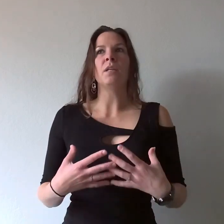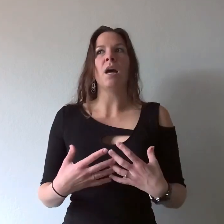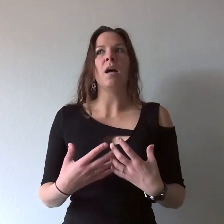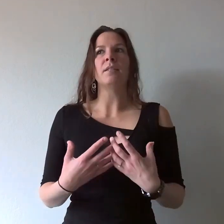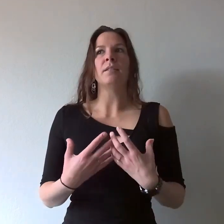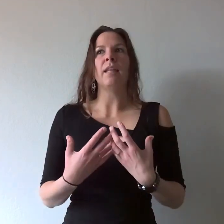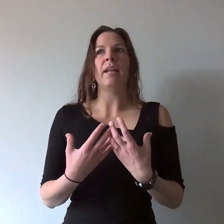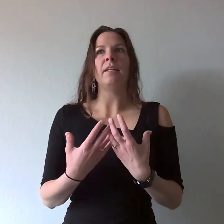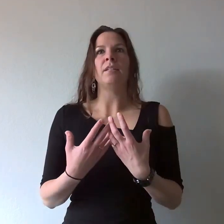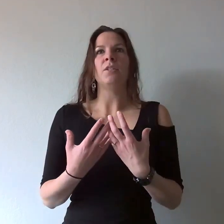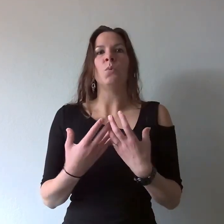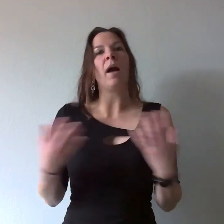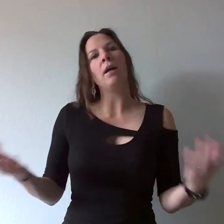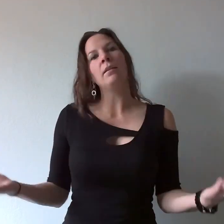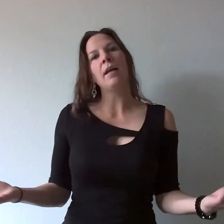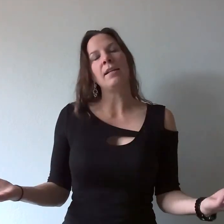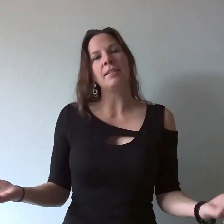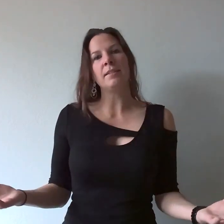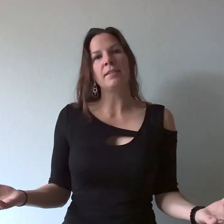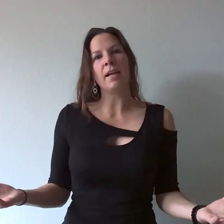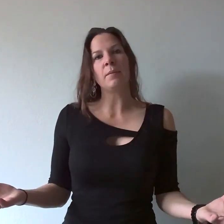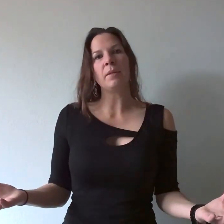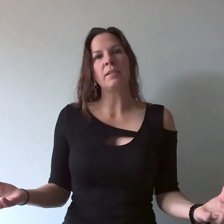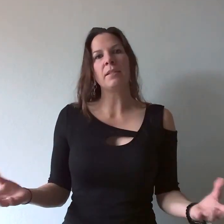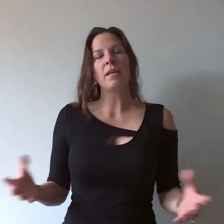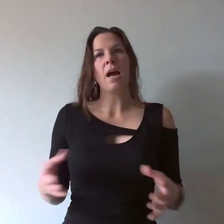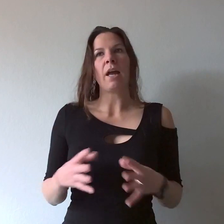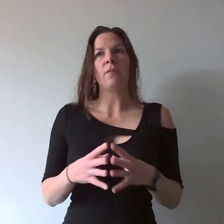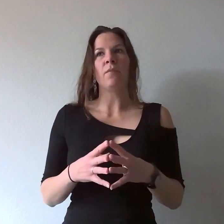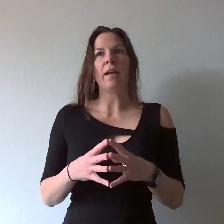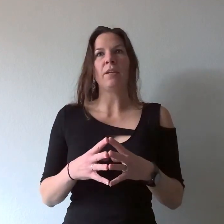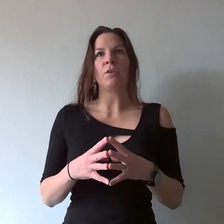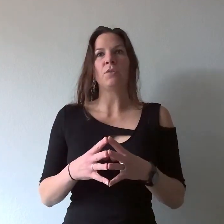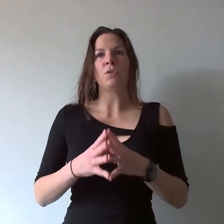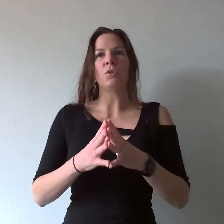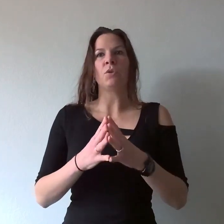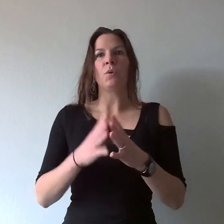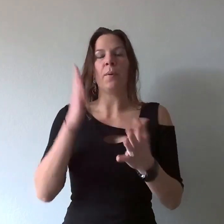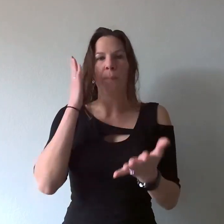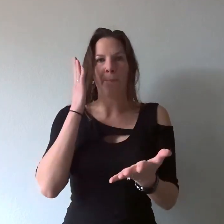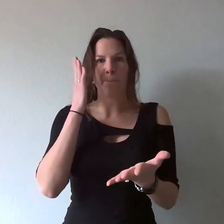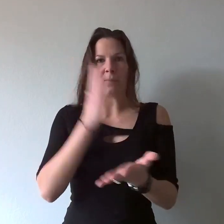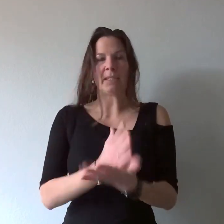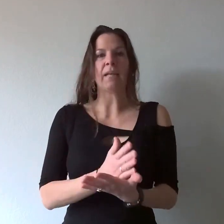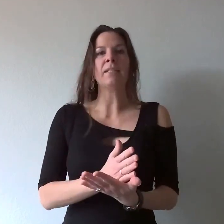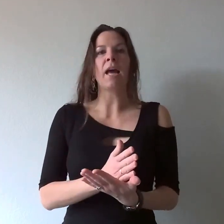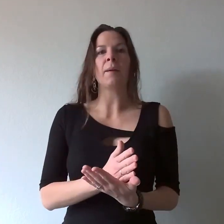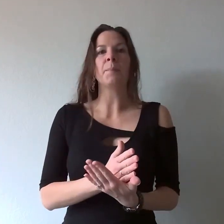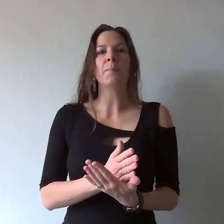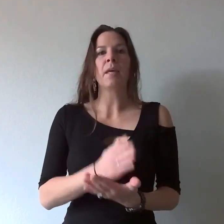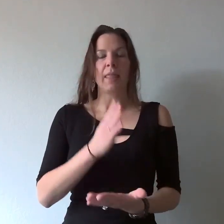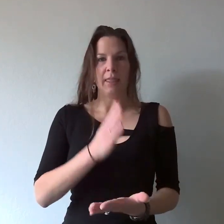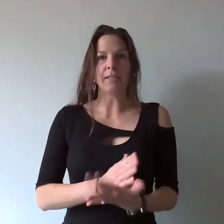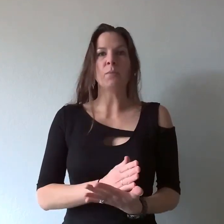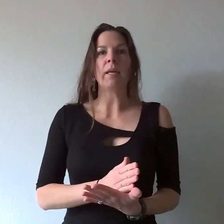not let it dwell as an assignment I invite you to set a time this week